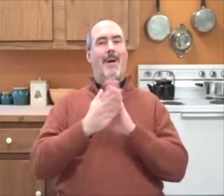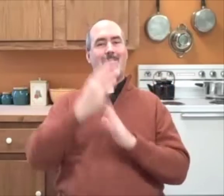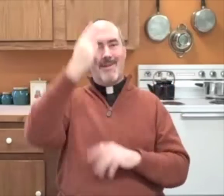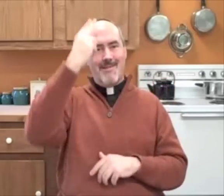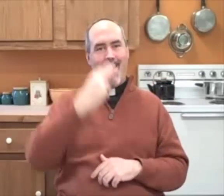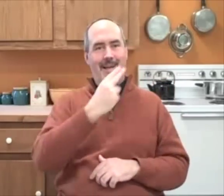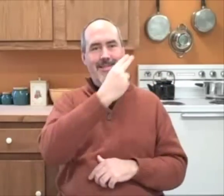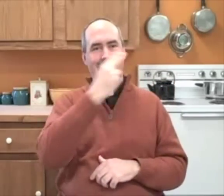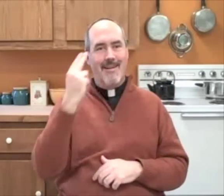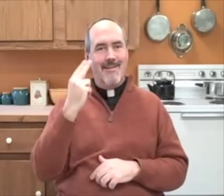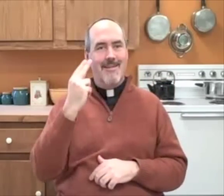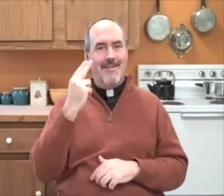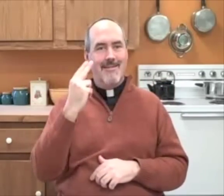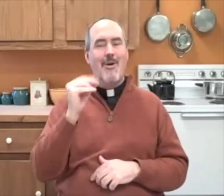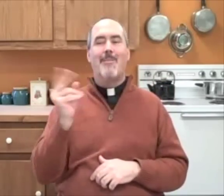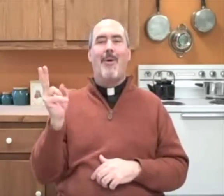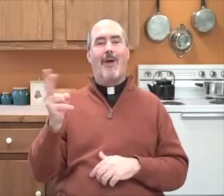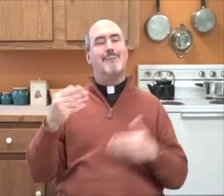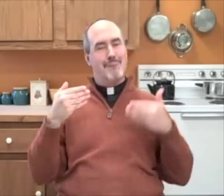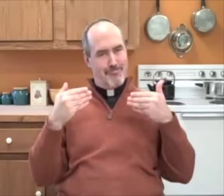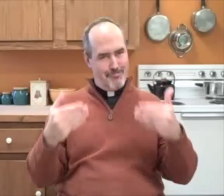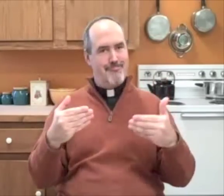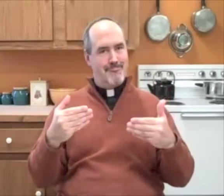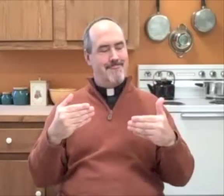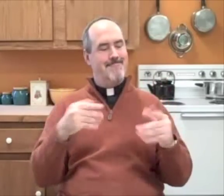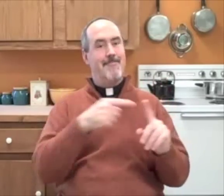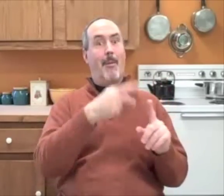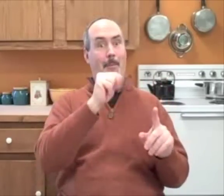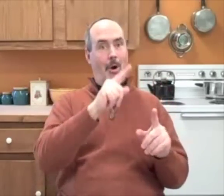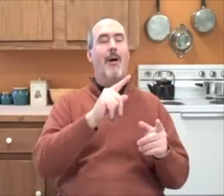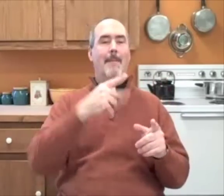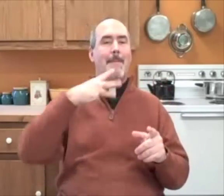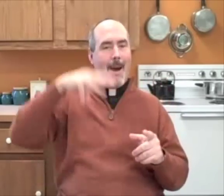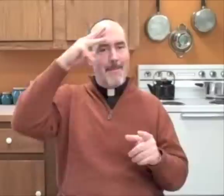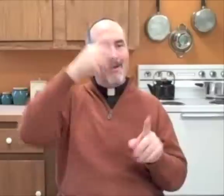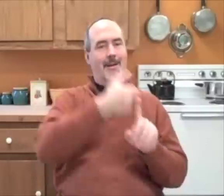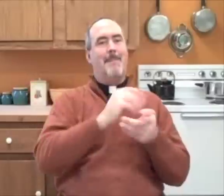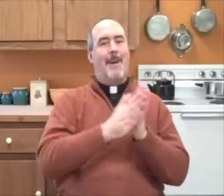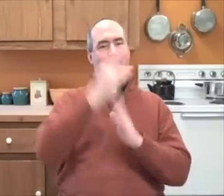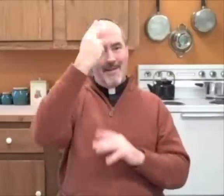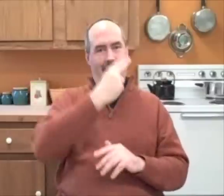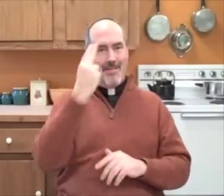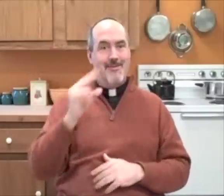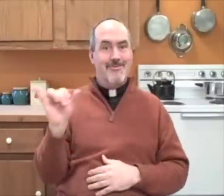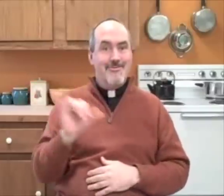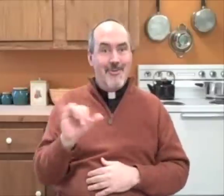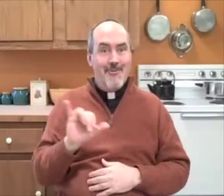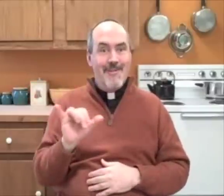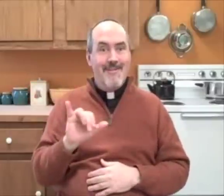His parents decided they wanted to be Catholic, and they also decided that they wanted him to be Catholic.